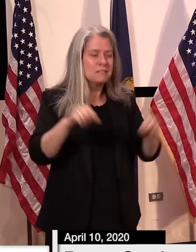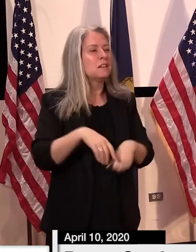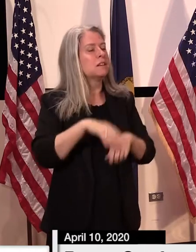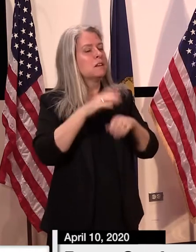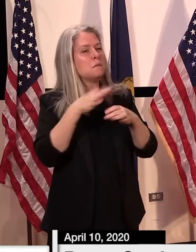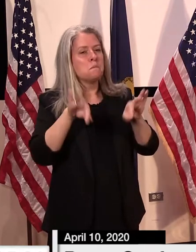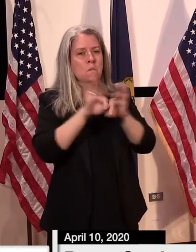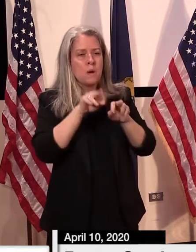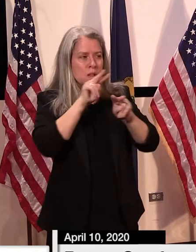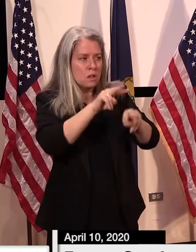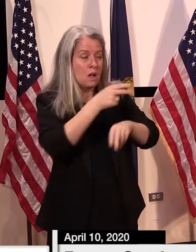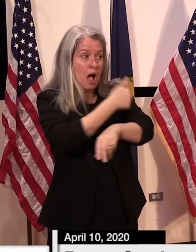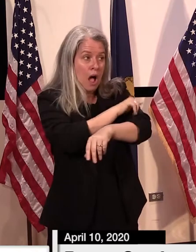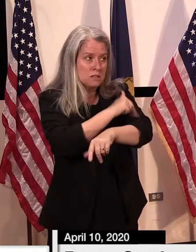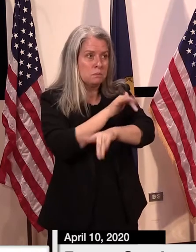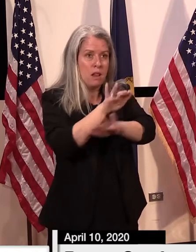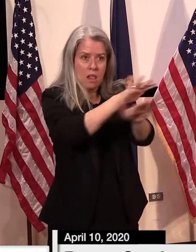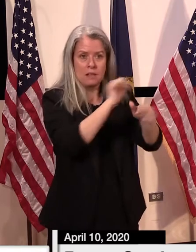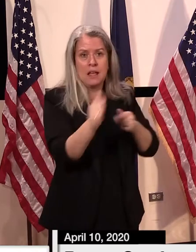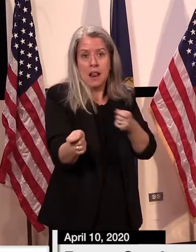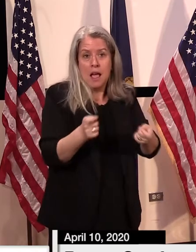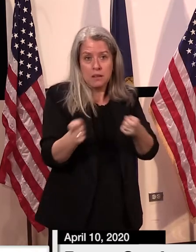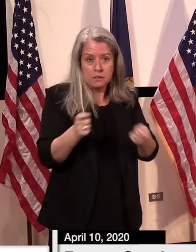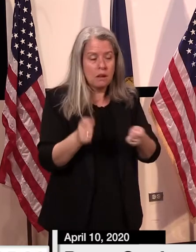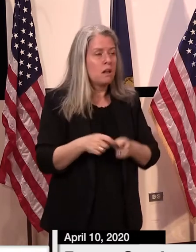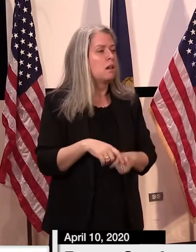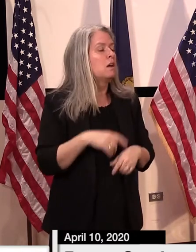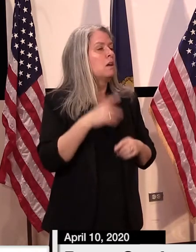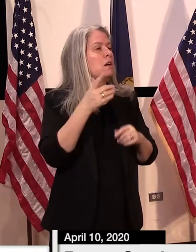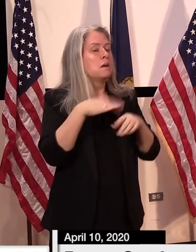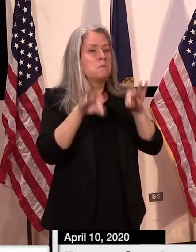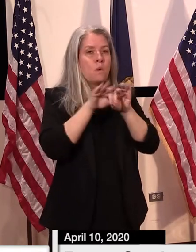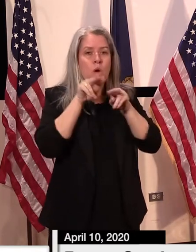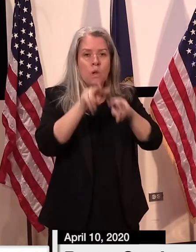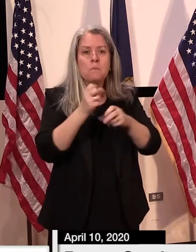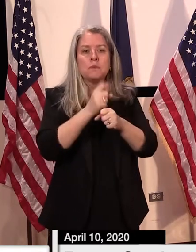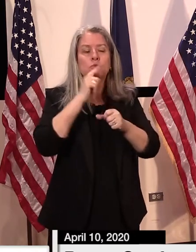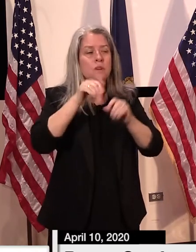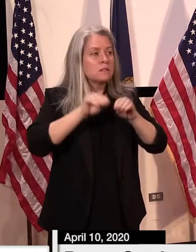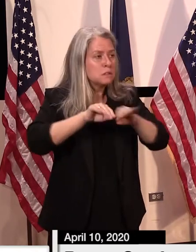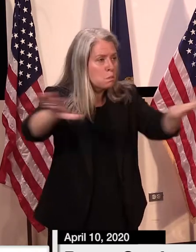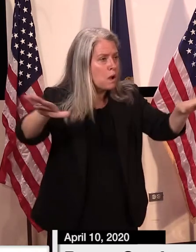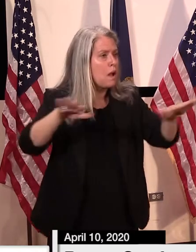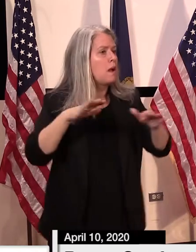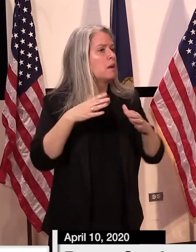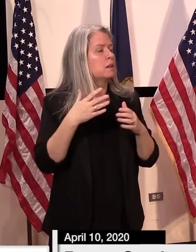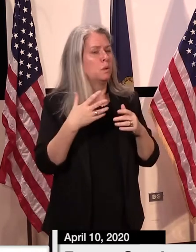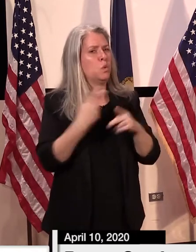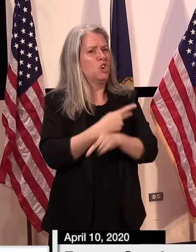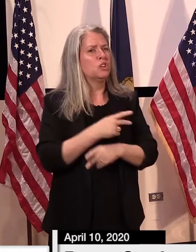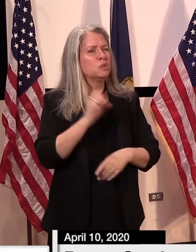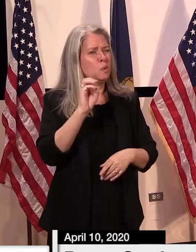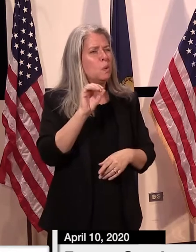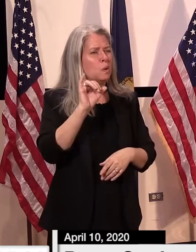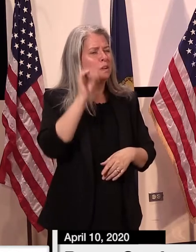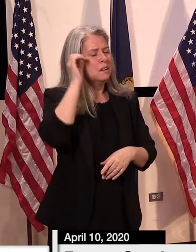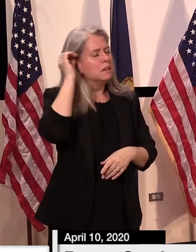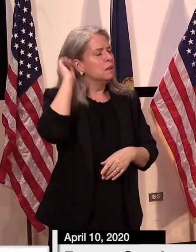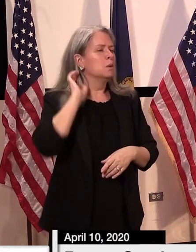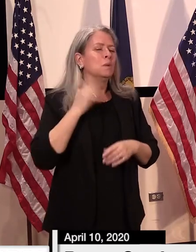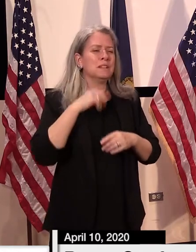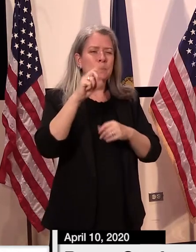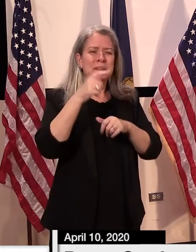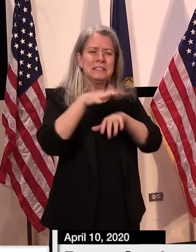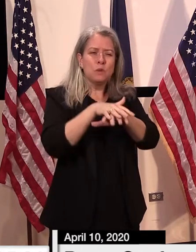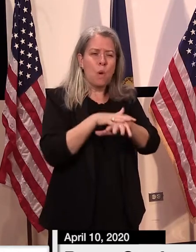encourage the spread of this disease in some detrimental way. So that's why we're doing what we're doing,